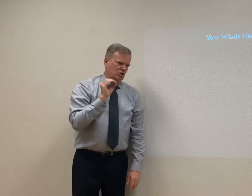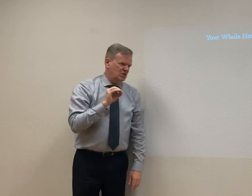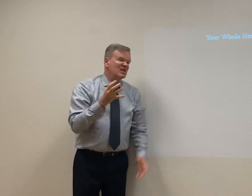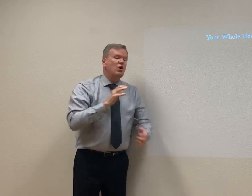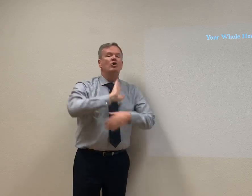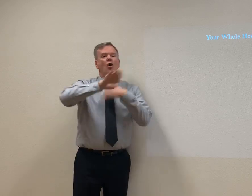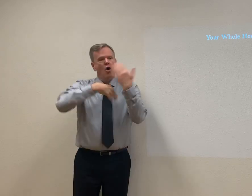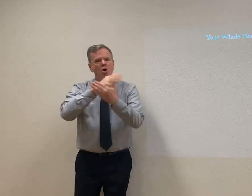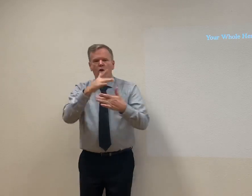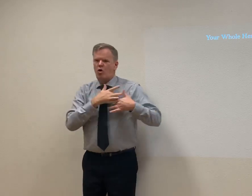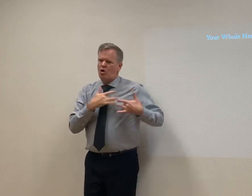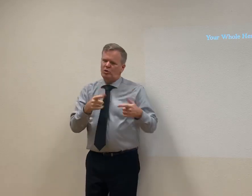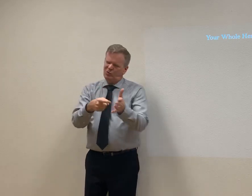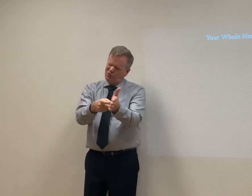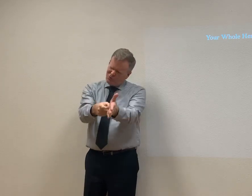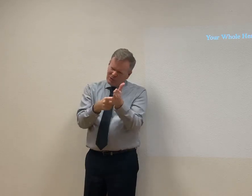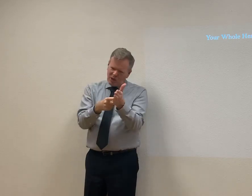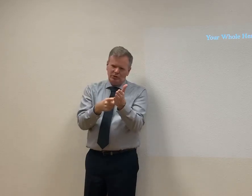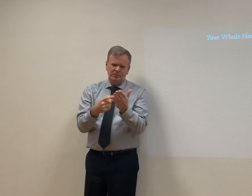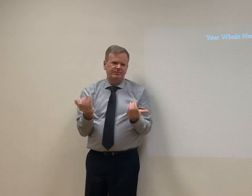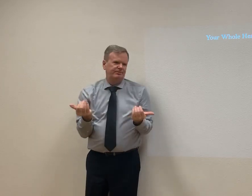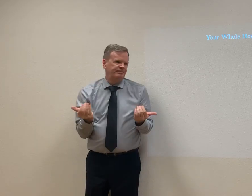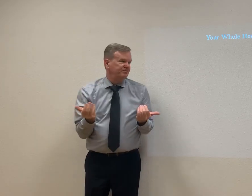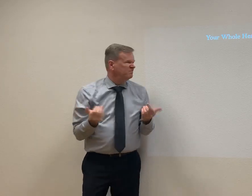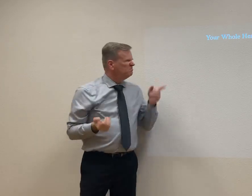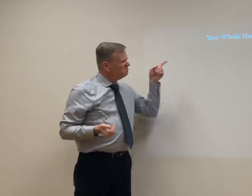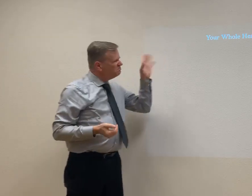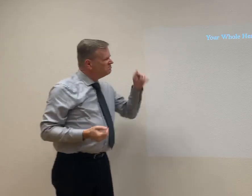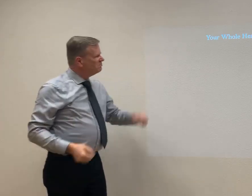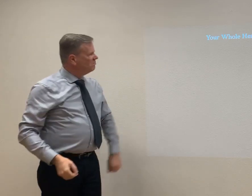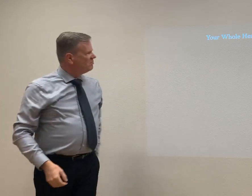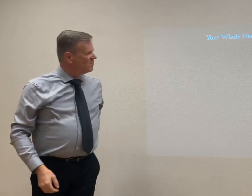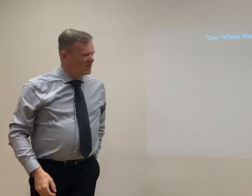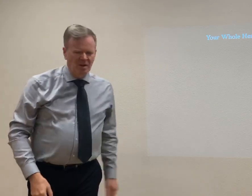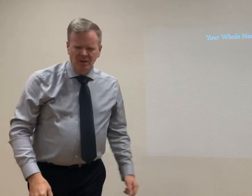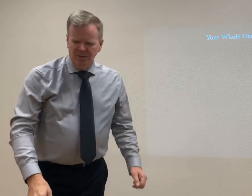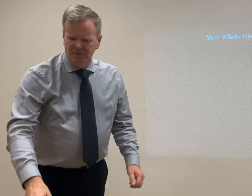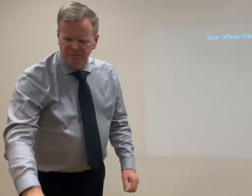99%. Okay? He wants your whole heart. That's what's required. Okay?